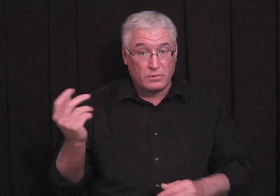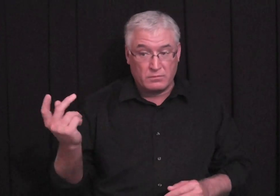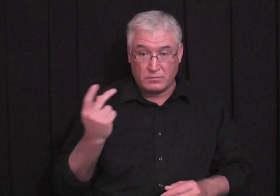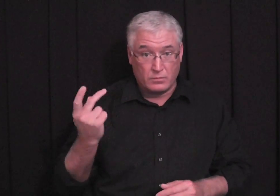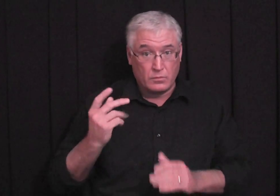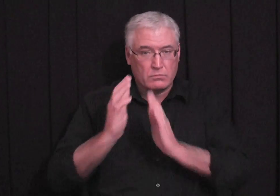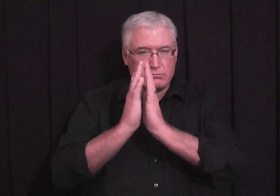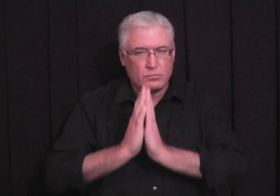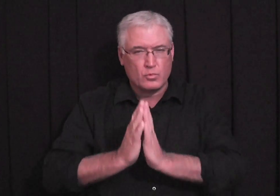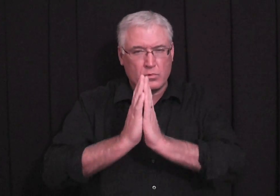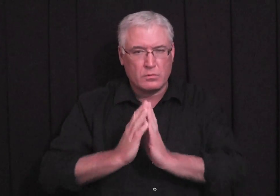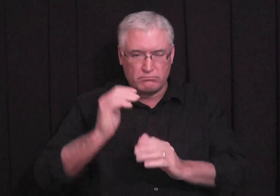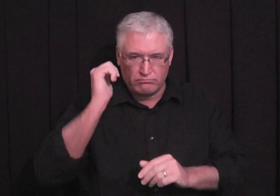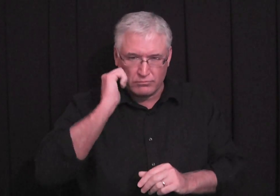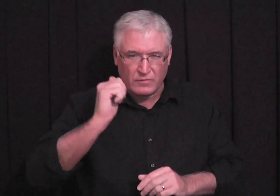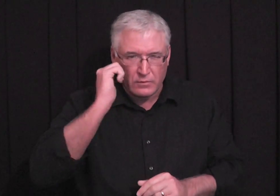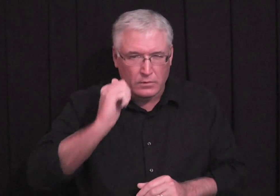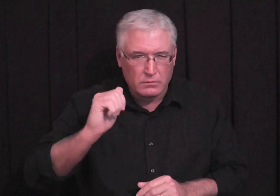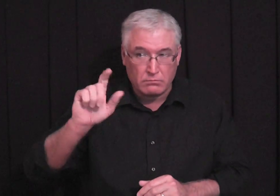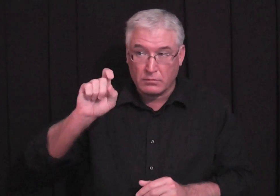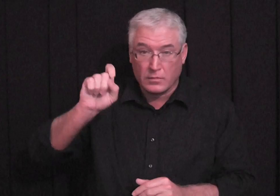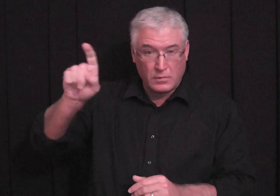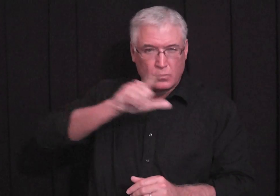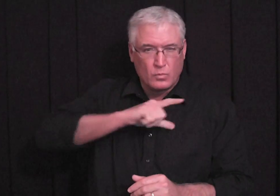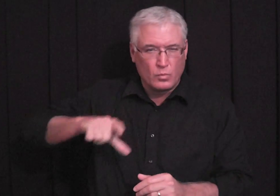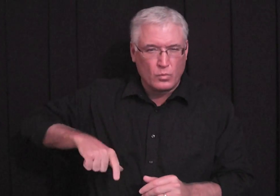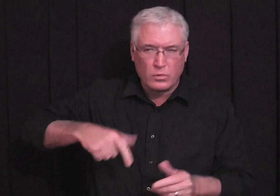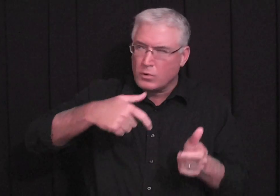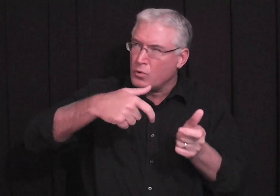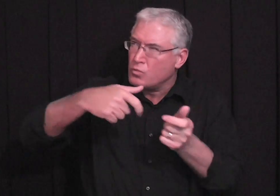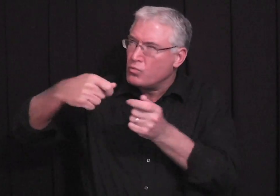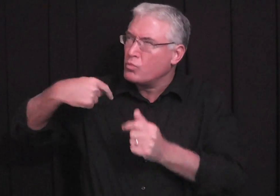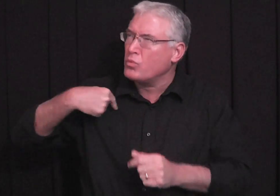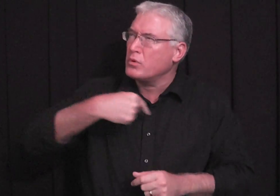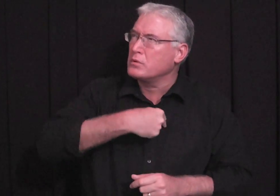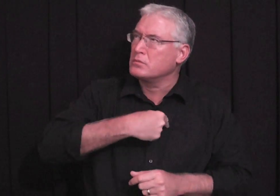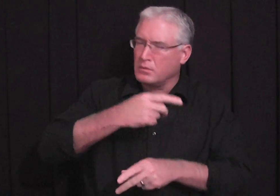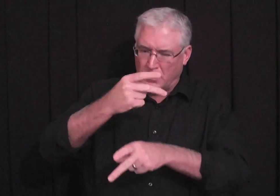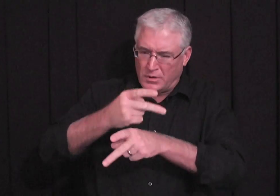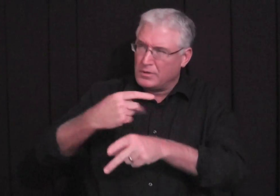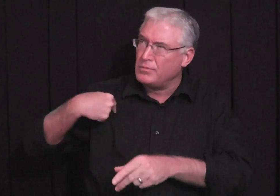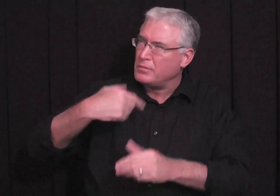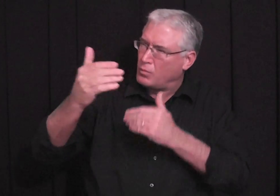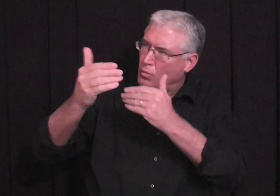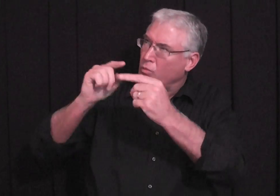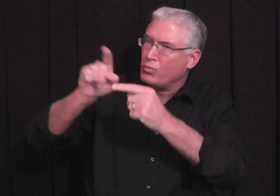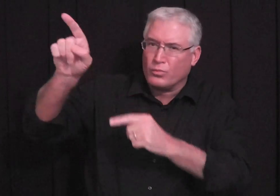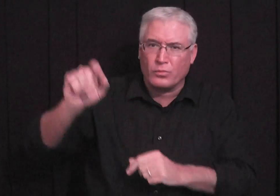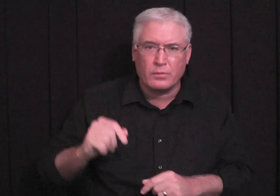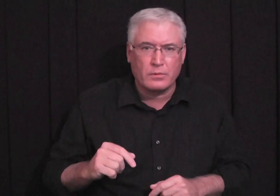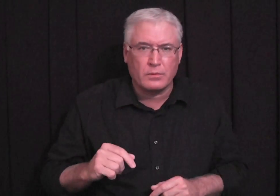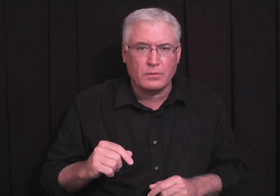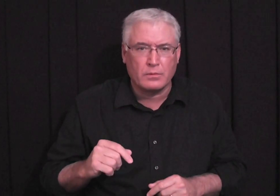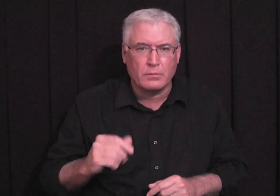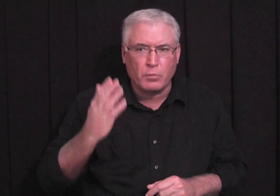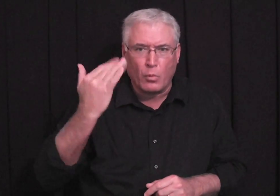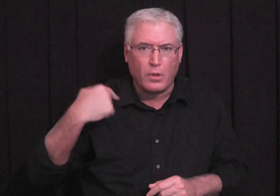My wife and I, we pray every day and we ask the Lord to draw us close to him.